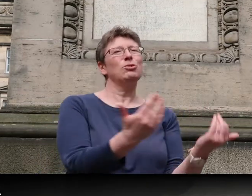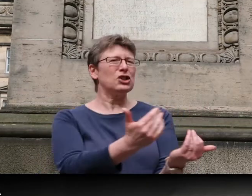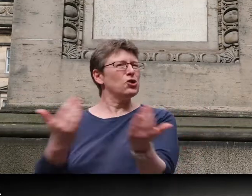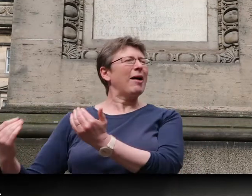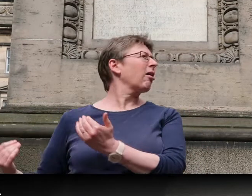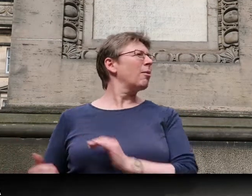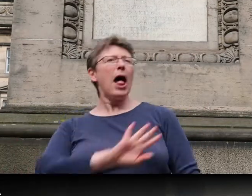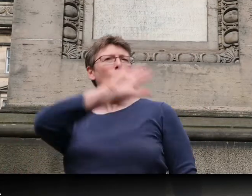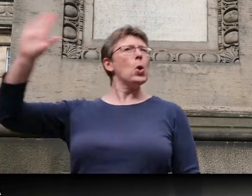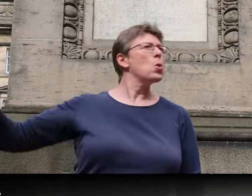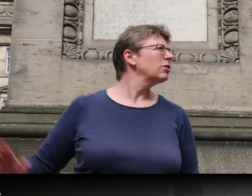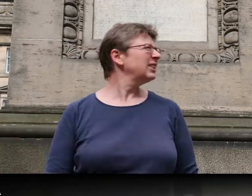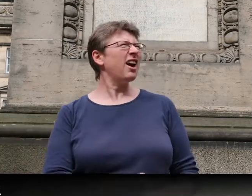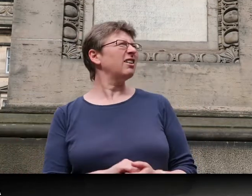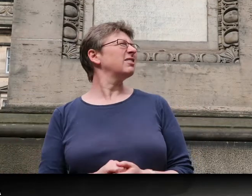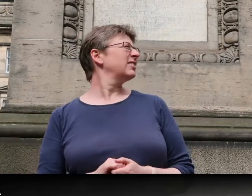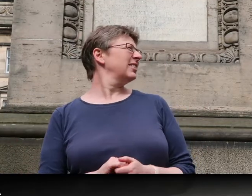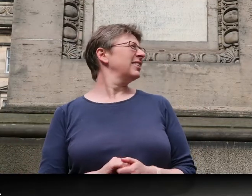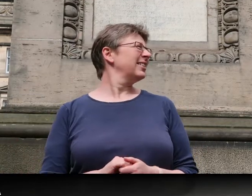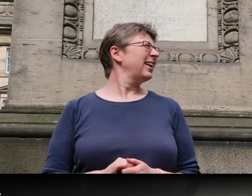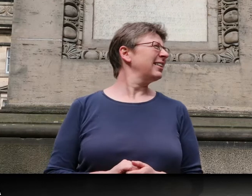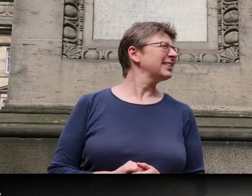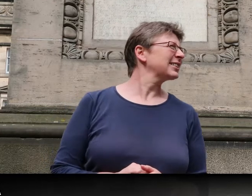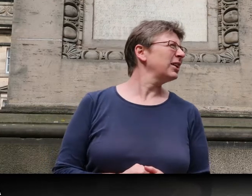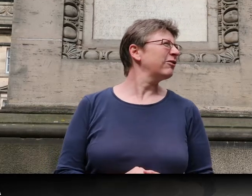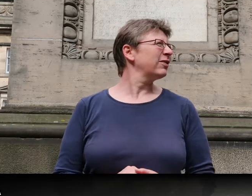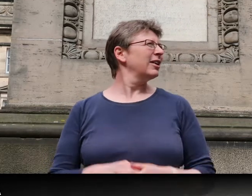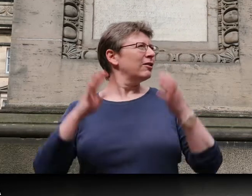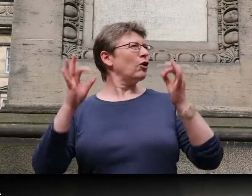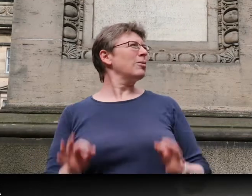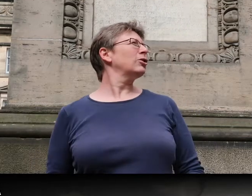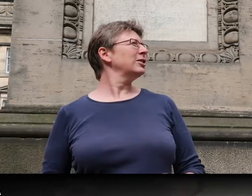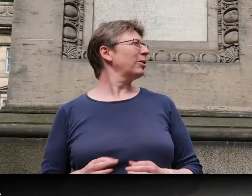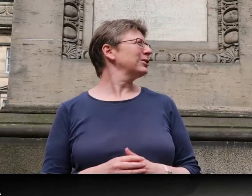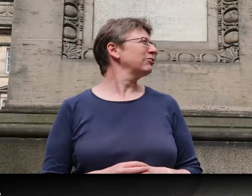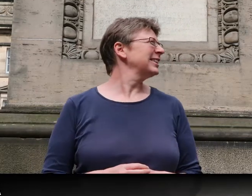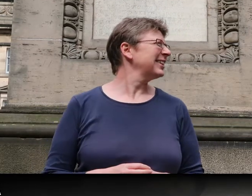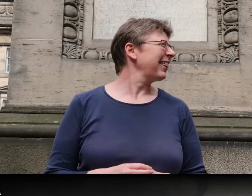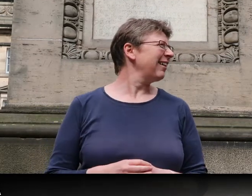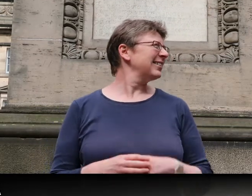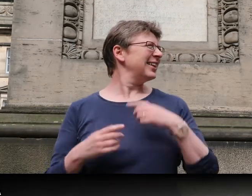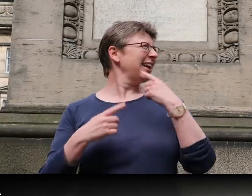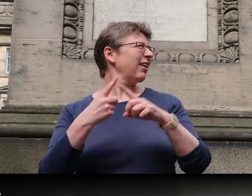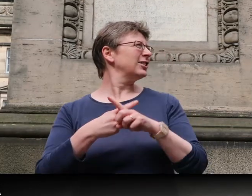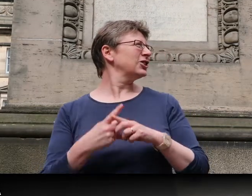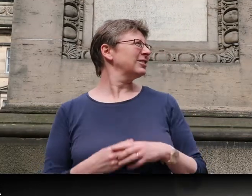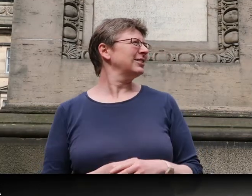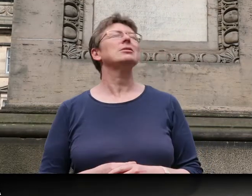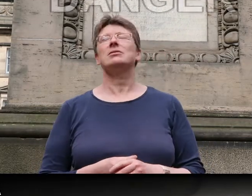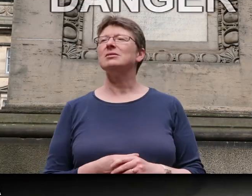you would just do welcome, Oh, you would just do welcome, hello too. Yeah. That's kind of formal, you'd probably go really sing that in English. What about